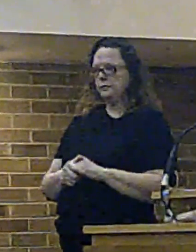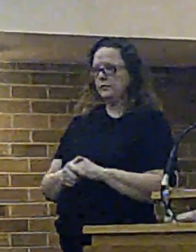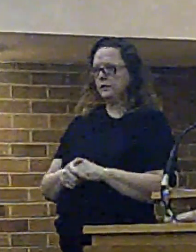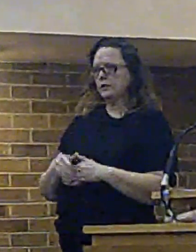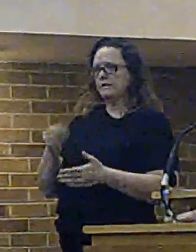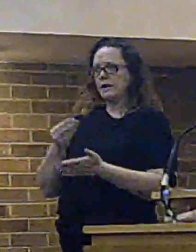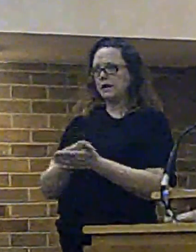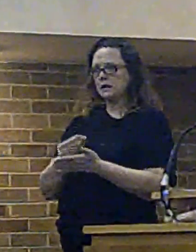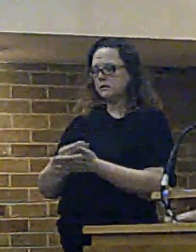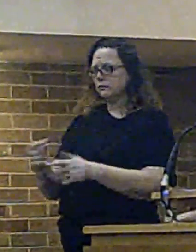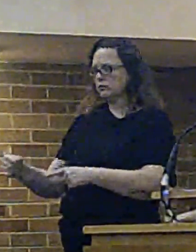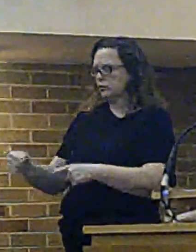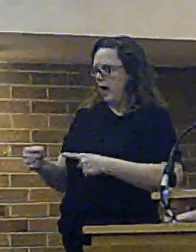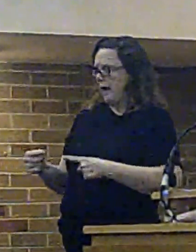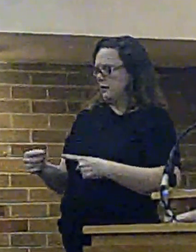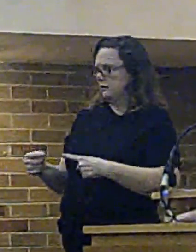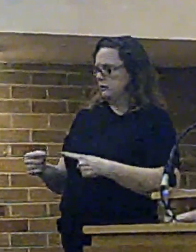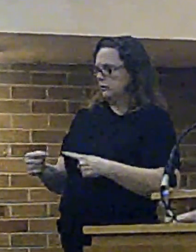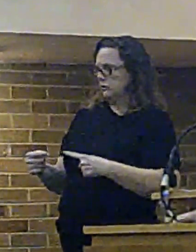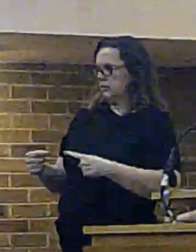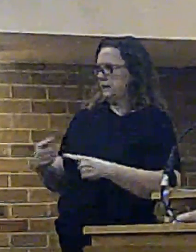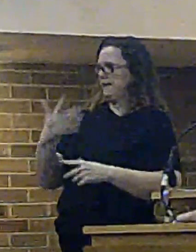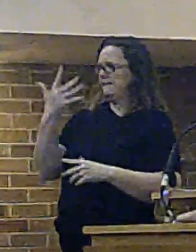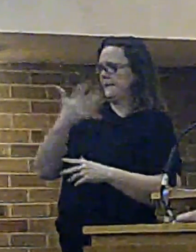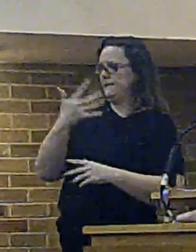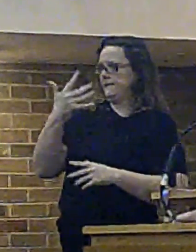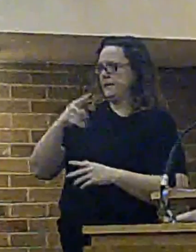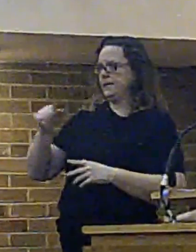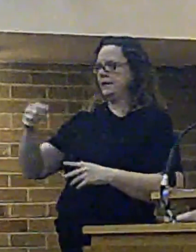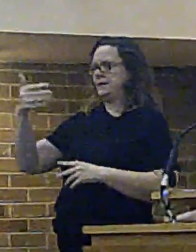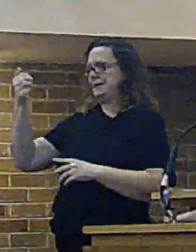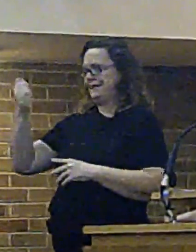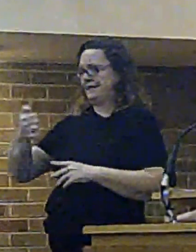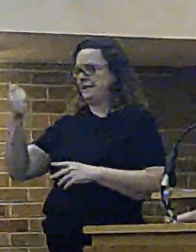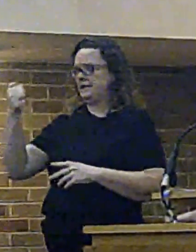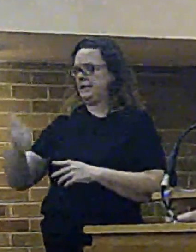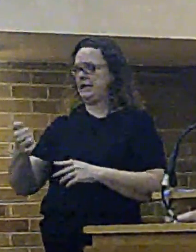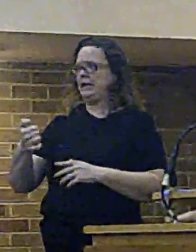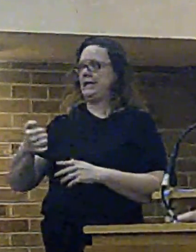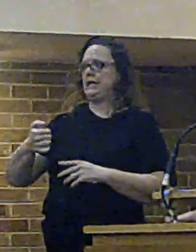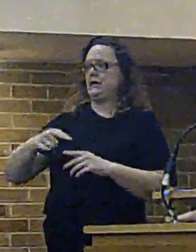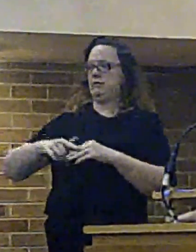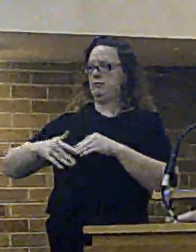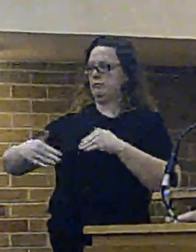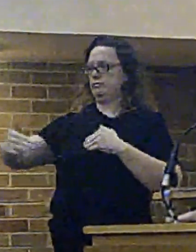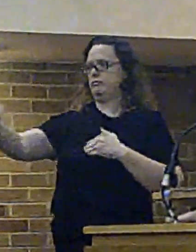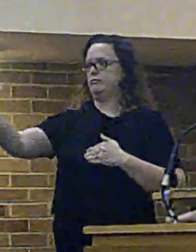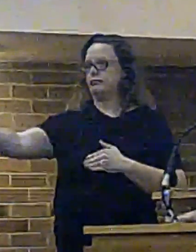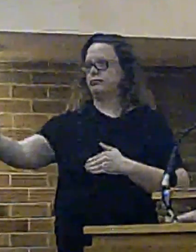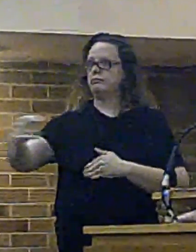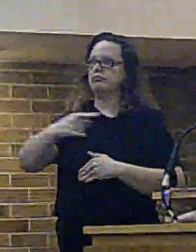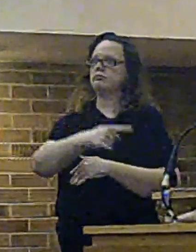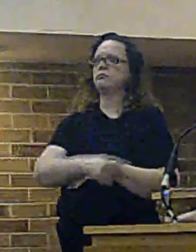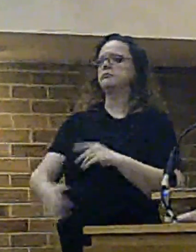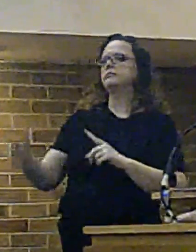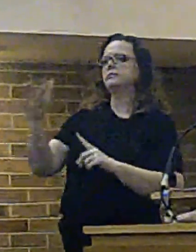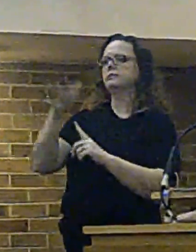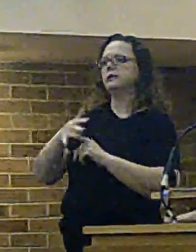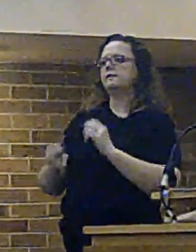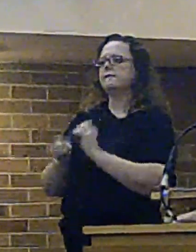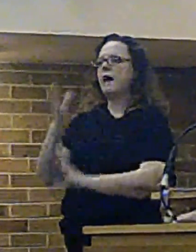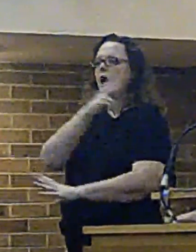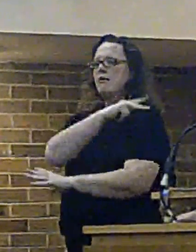financial challenge we would face in 1516 and beyond I as the chief fire officer advanced